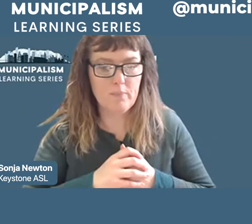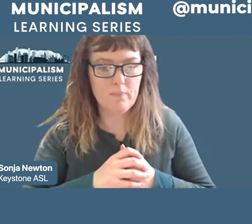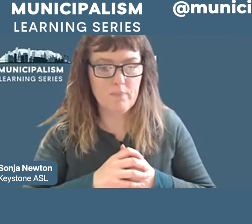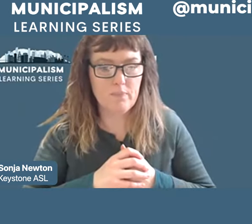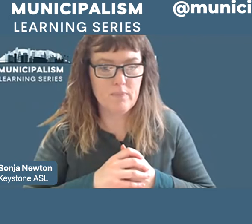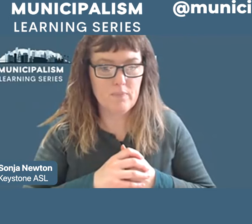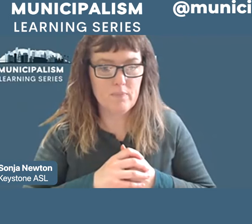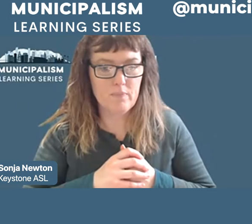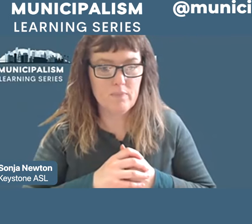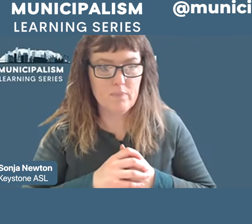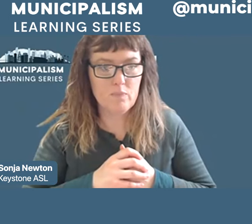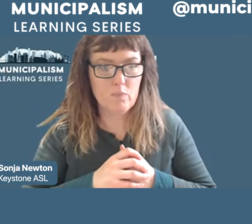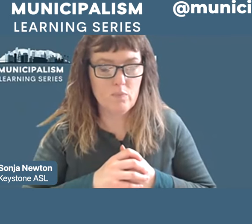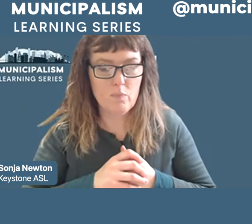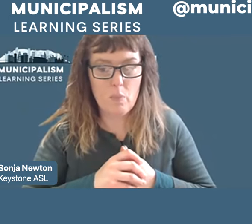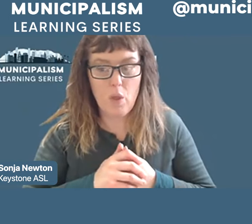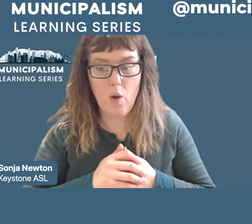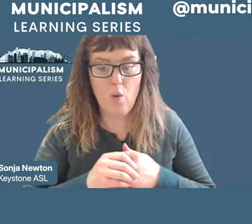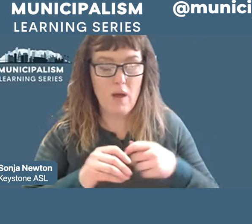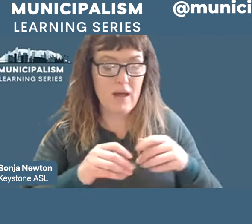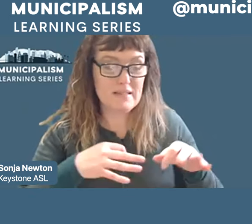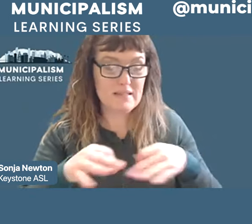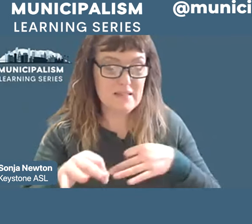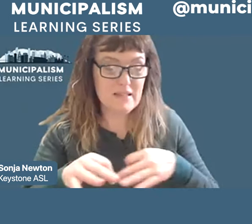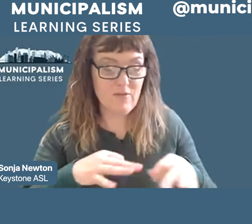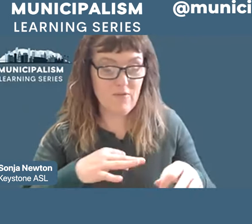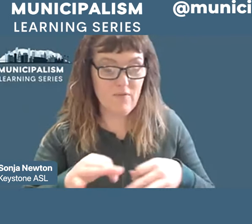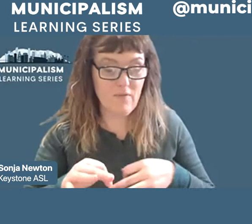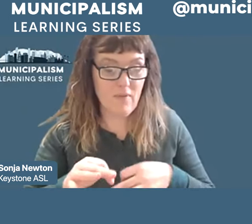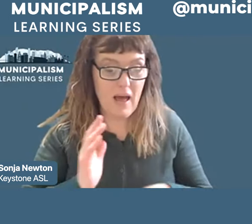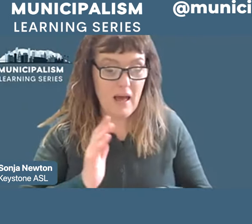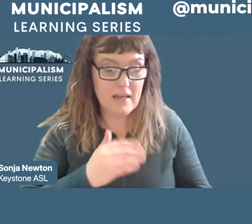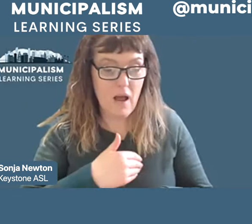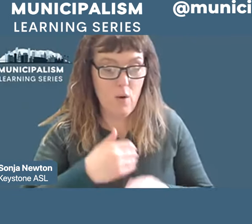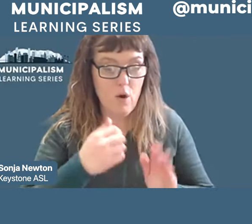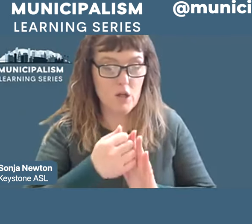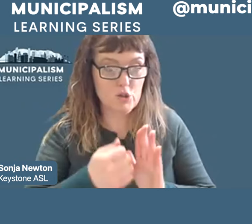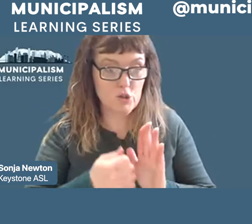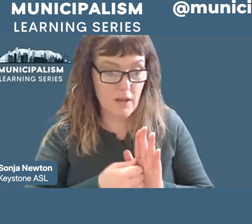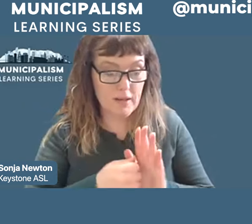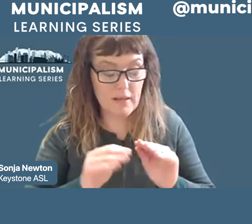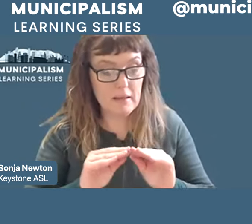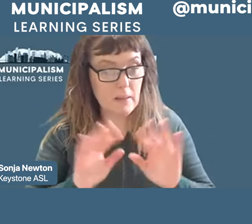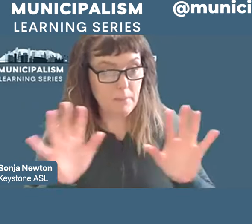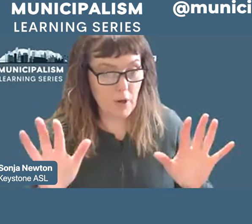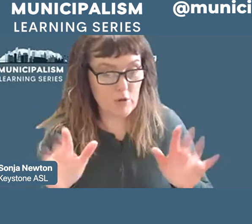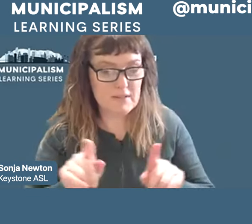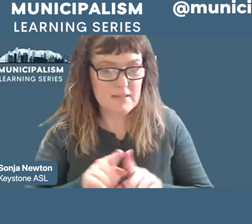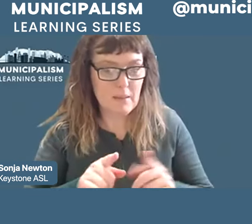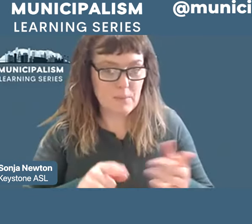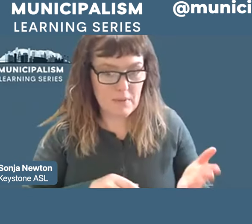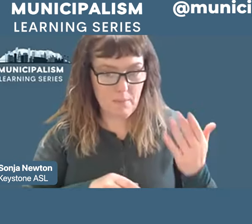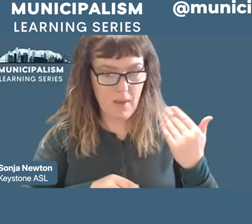municipal agendas that are coherent and comprehensive in the way that those in the past have done. One of the striking things